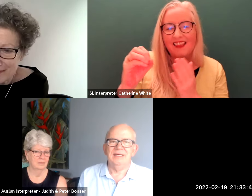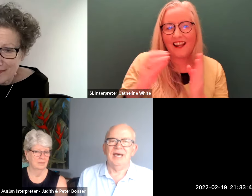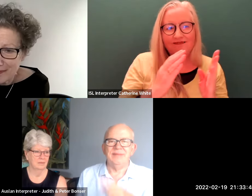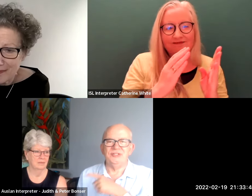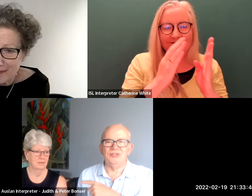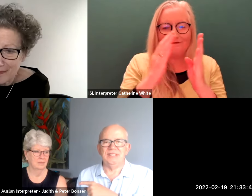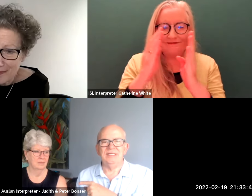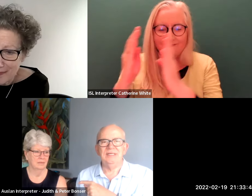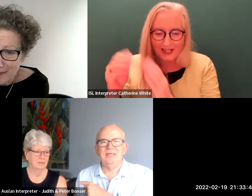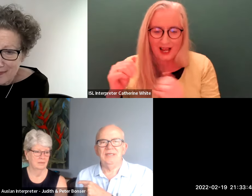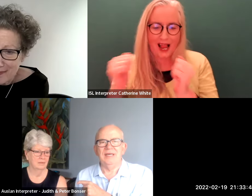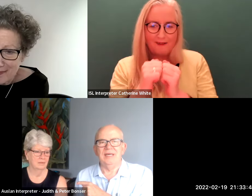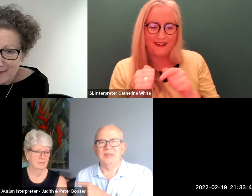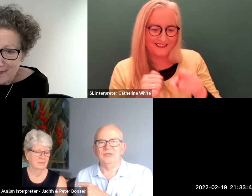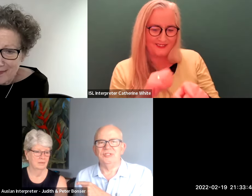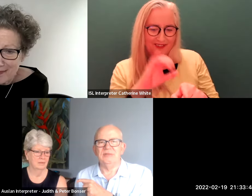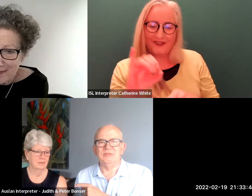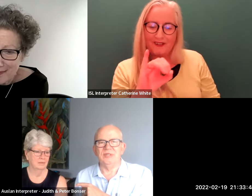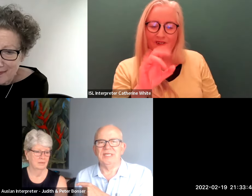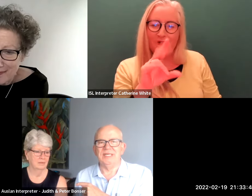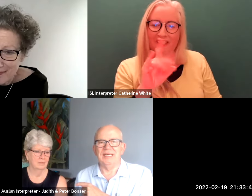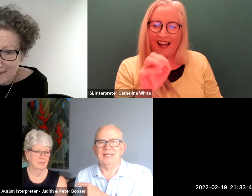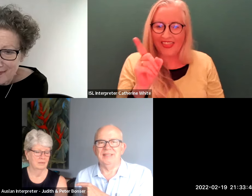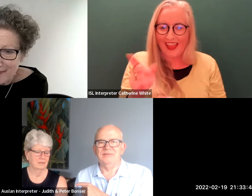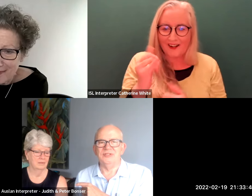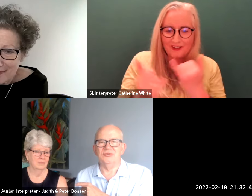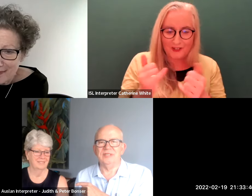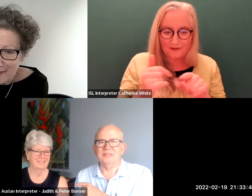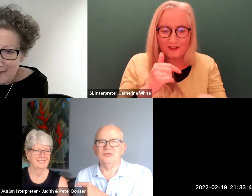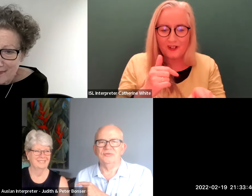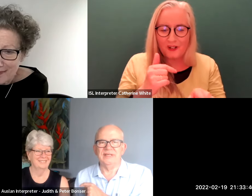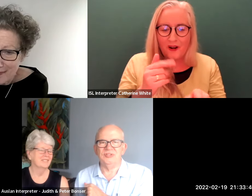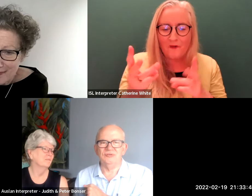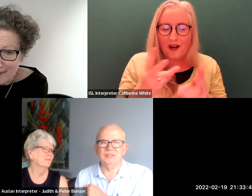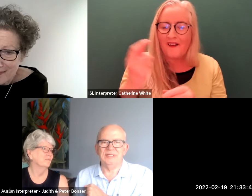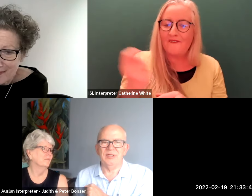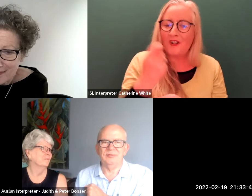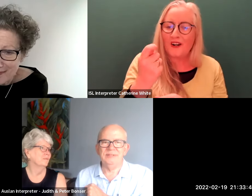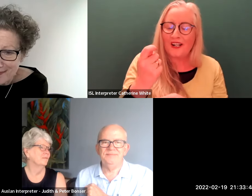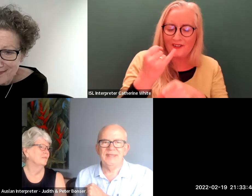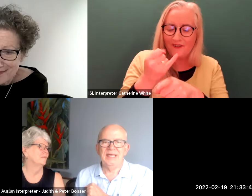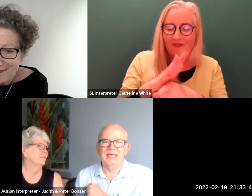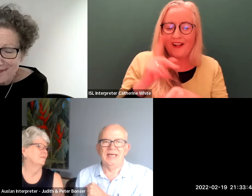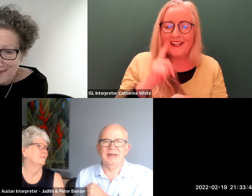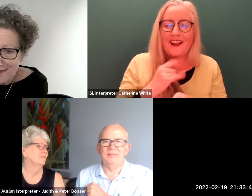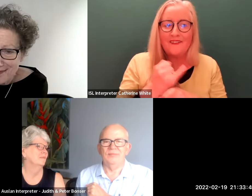i met judy because she was working at the victorian school for deaf children in melbourne